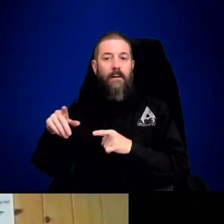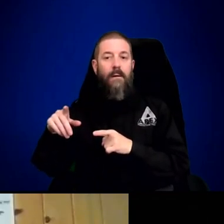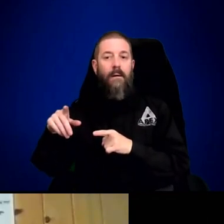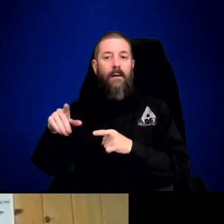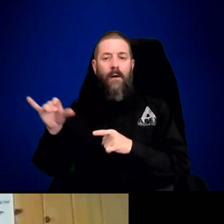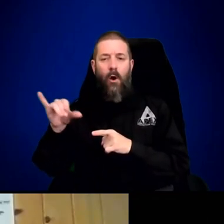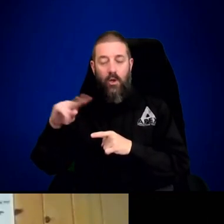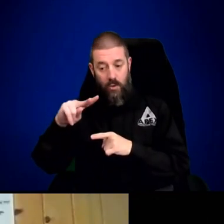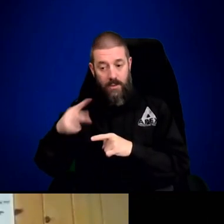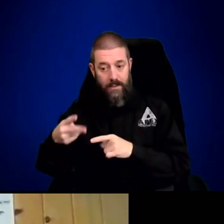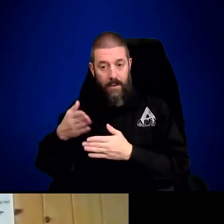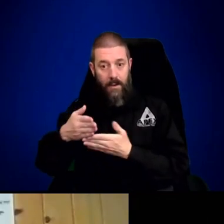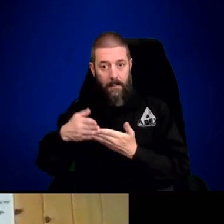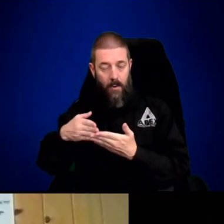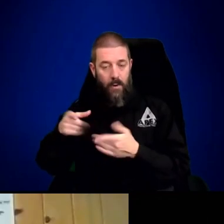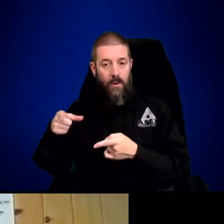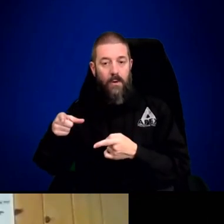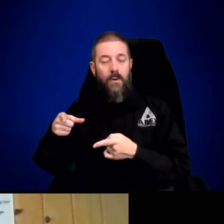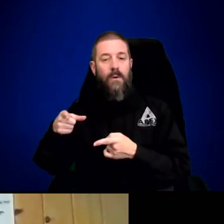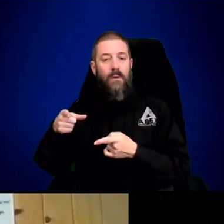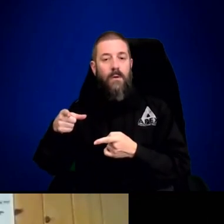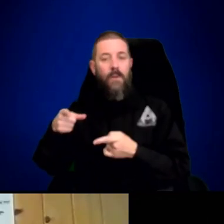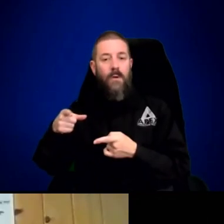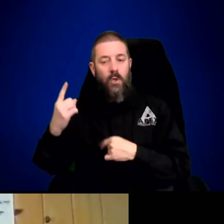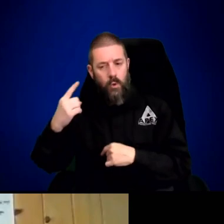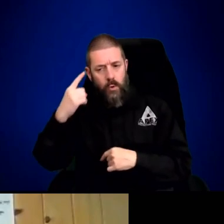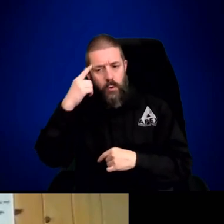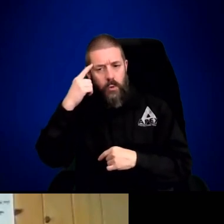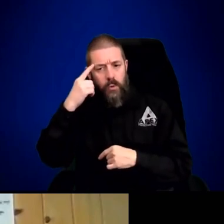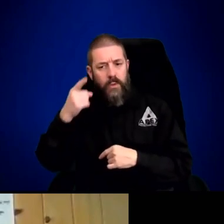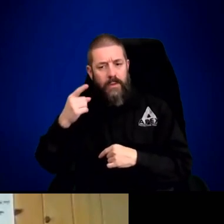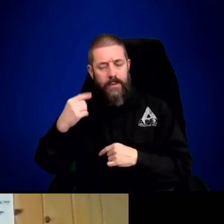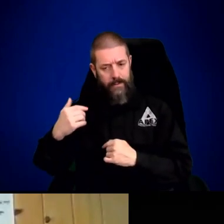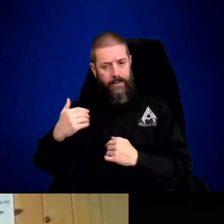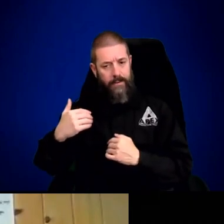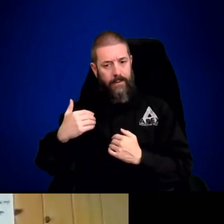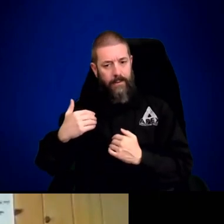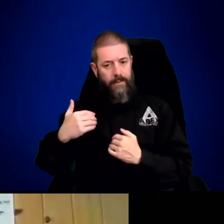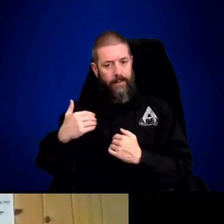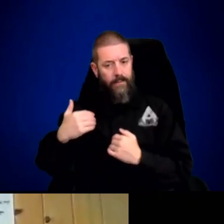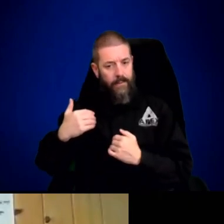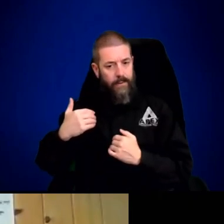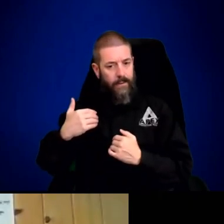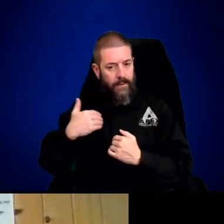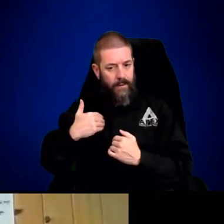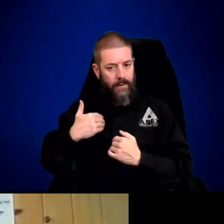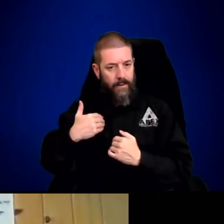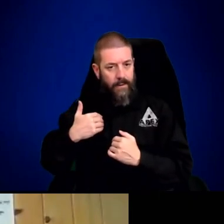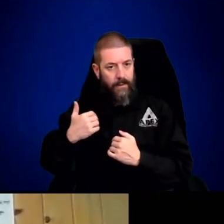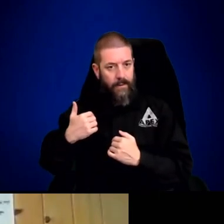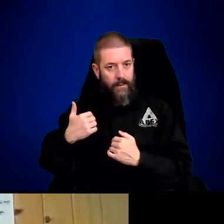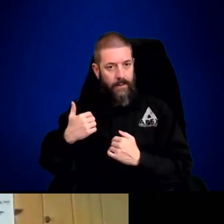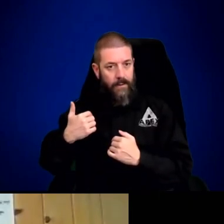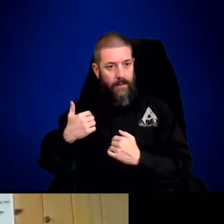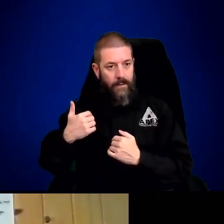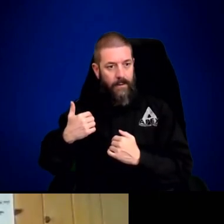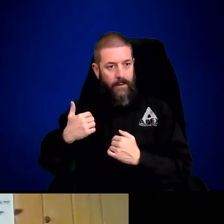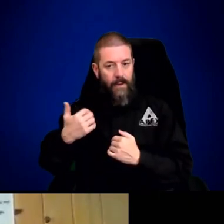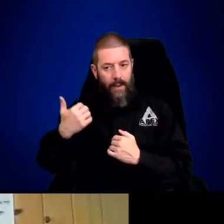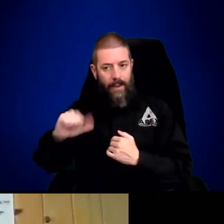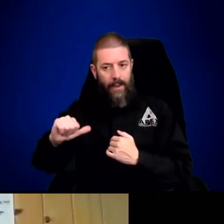the prey is not as political as it was back when the Druids were around. How do they sustain themselves in such a large pack?